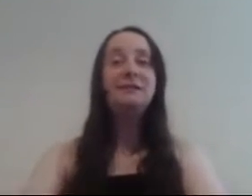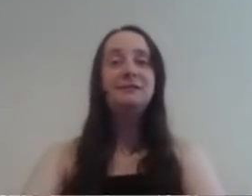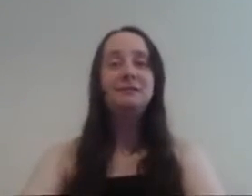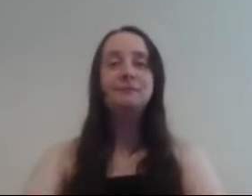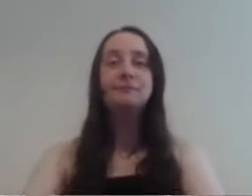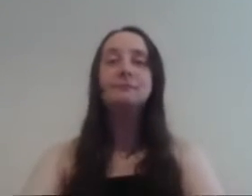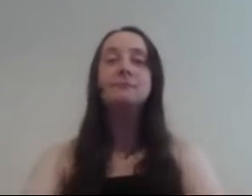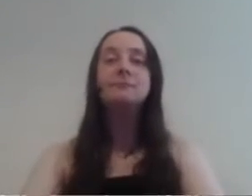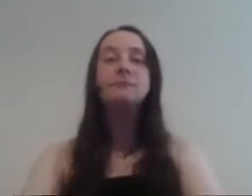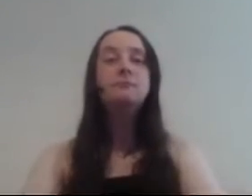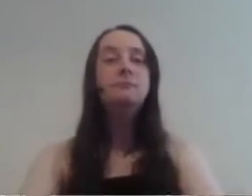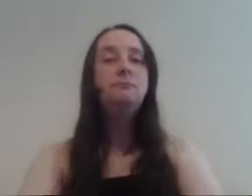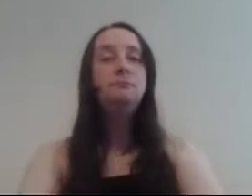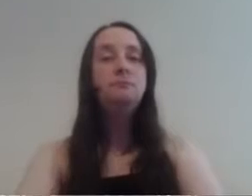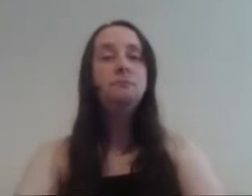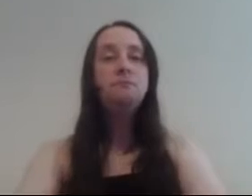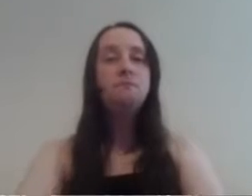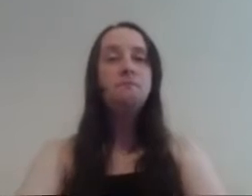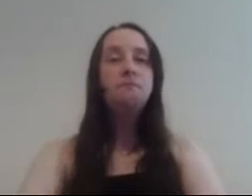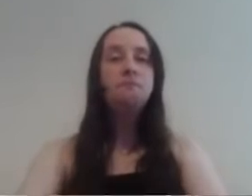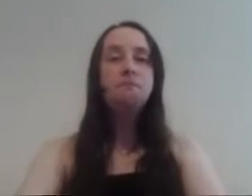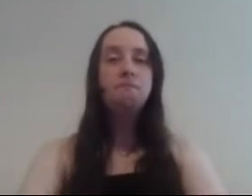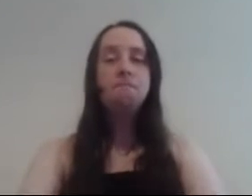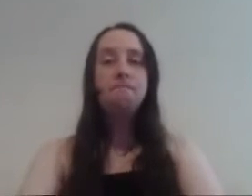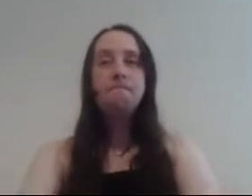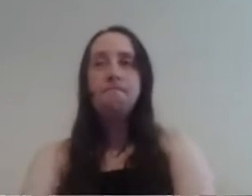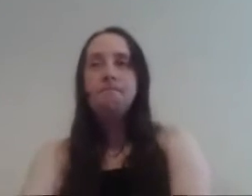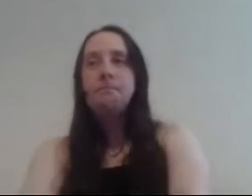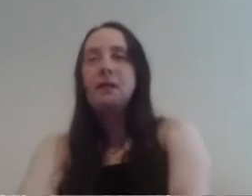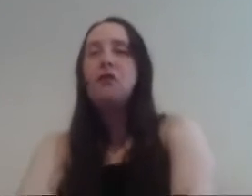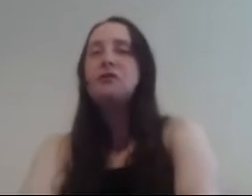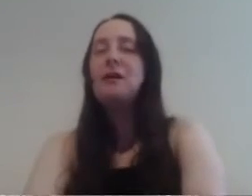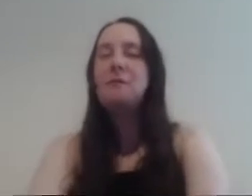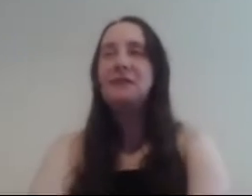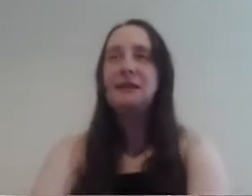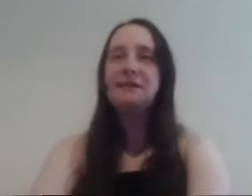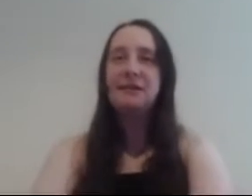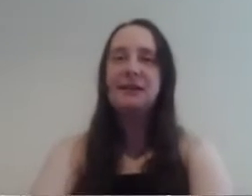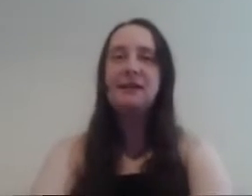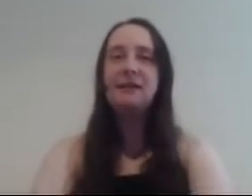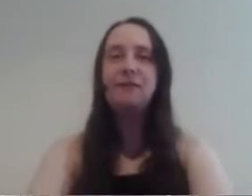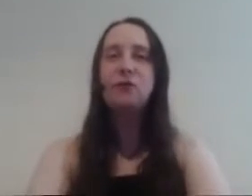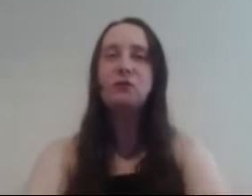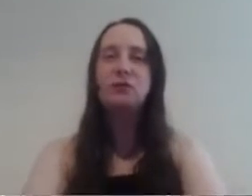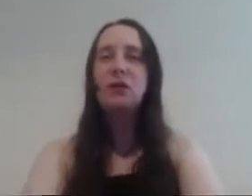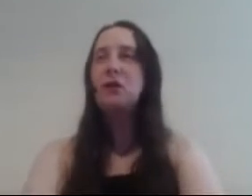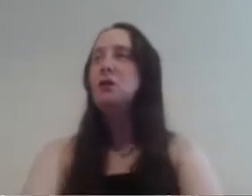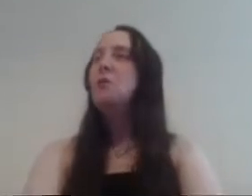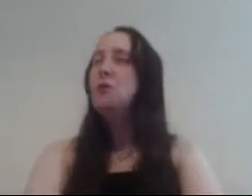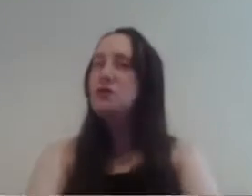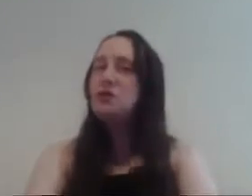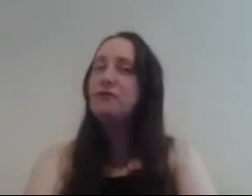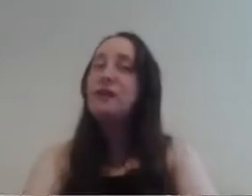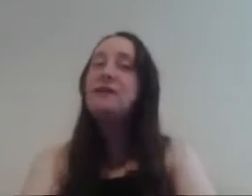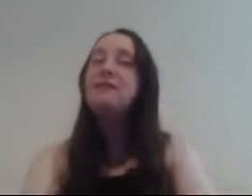and cause that was Selena get frozen would she have died?